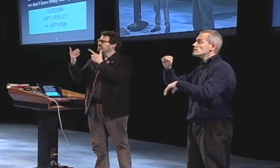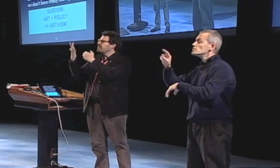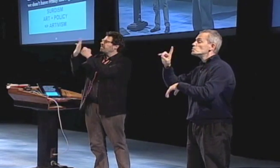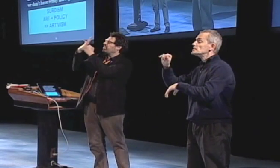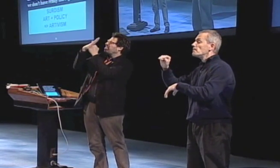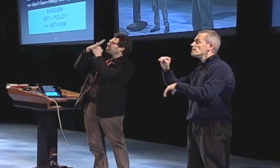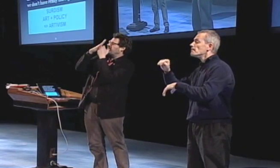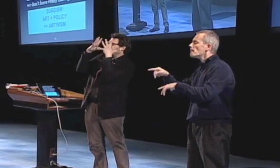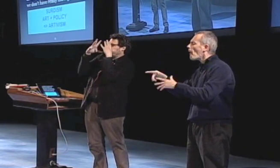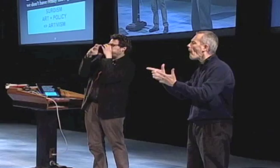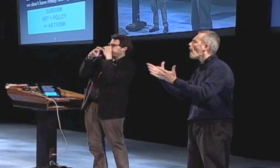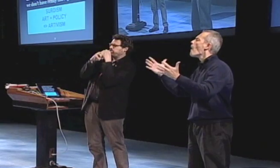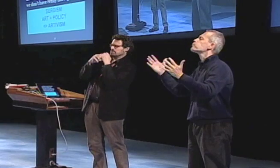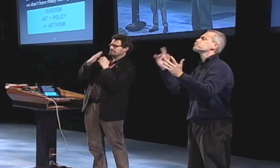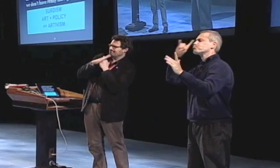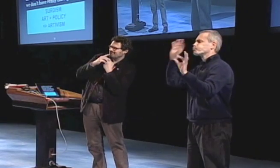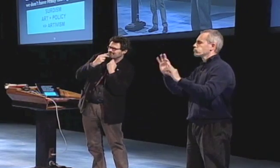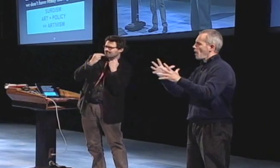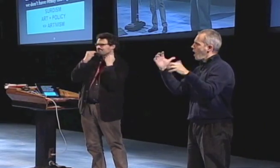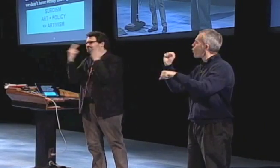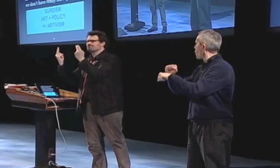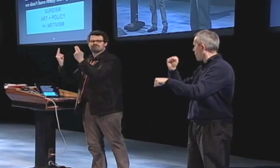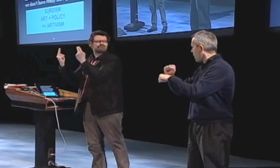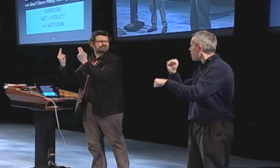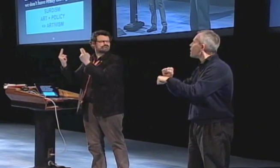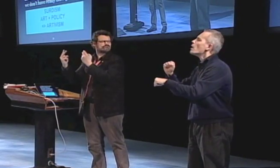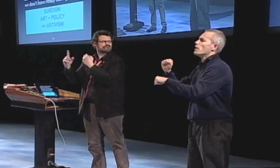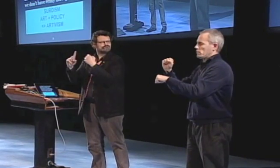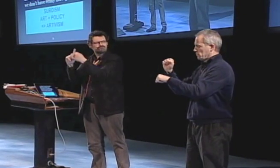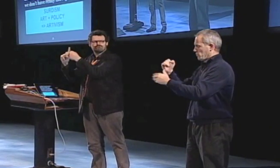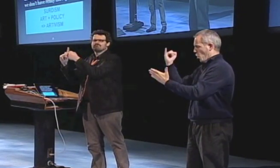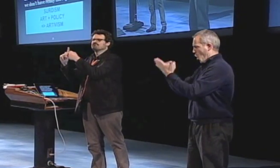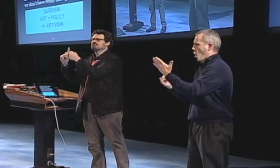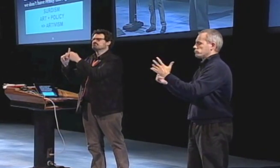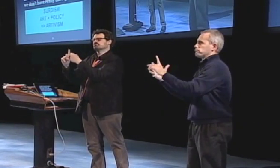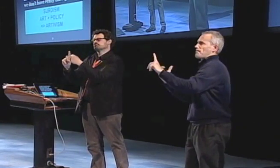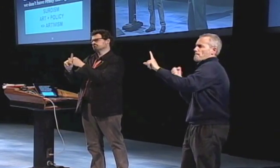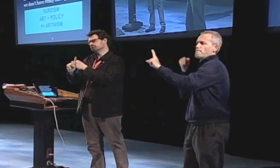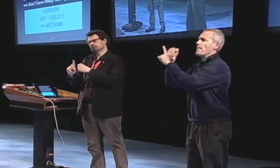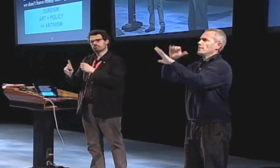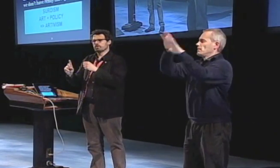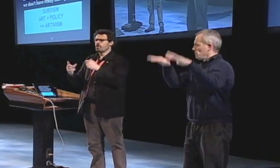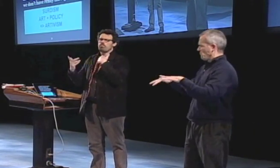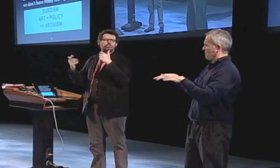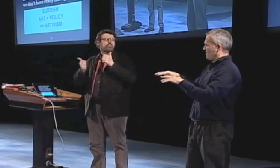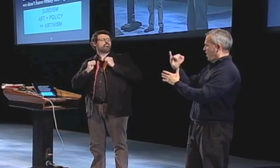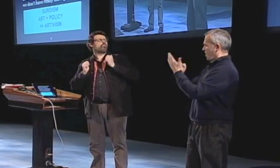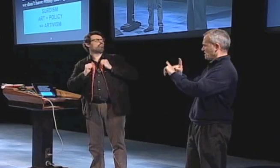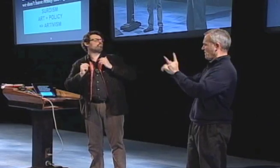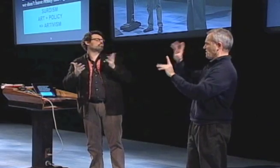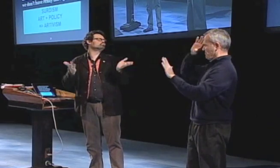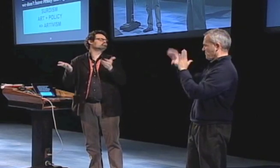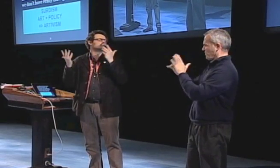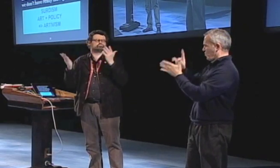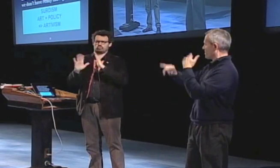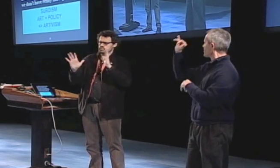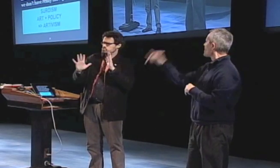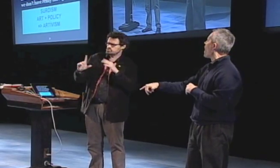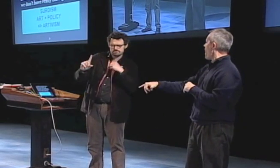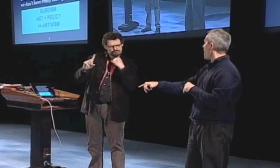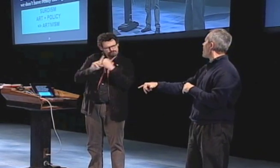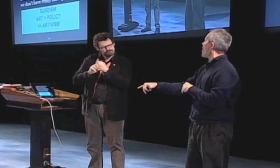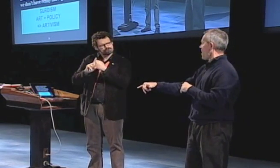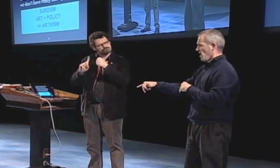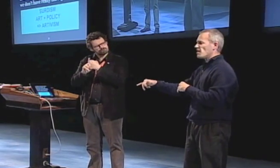of course there was a lot of work involved to make this art look